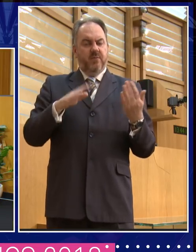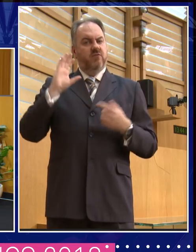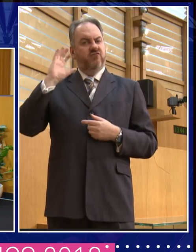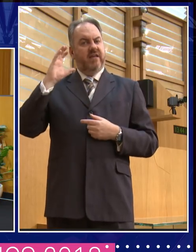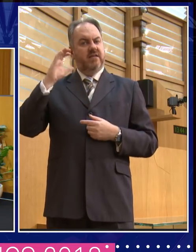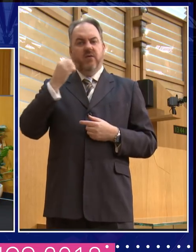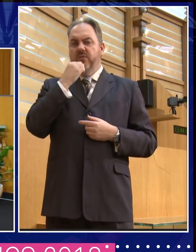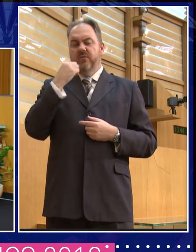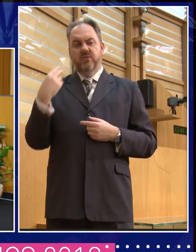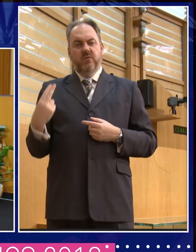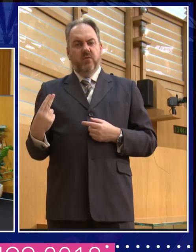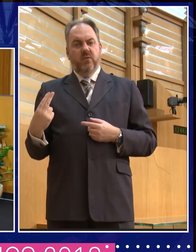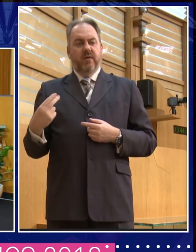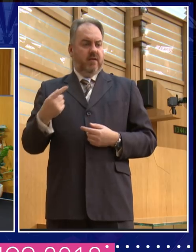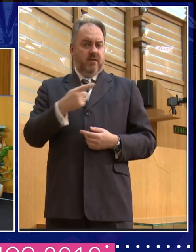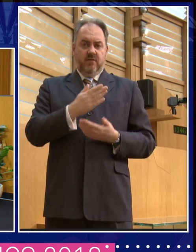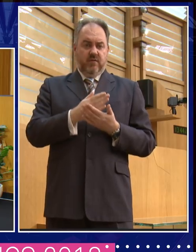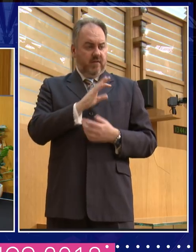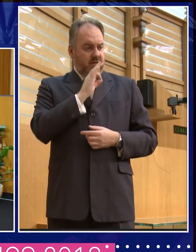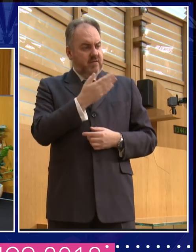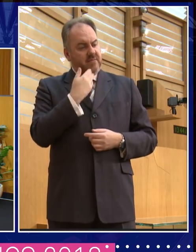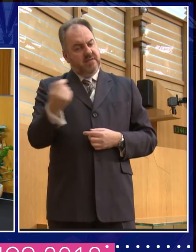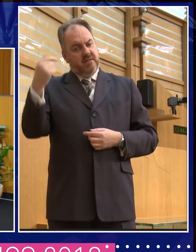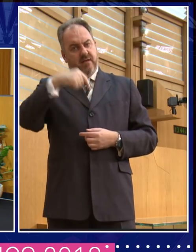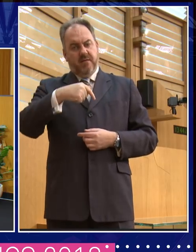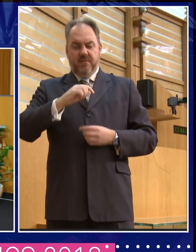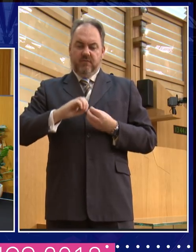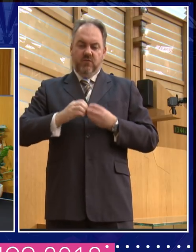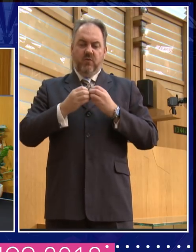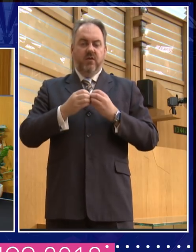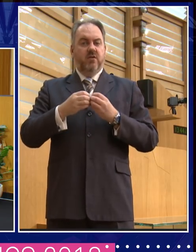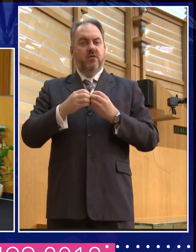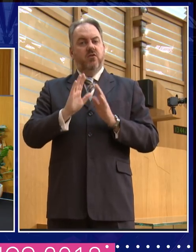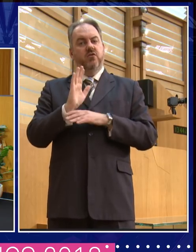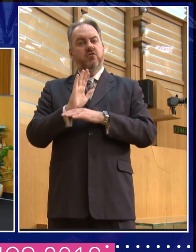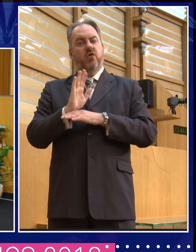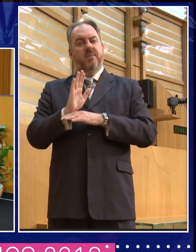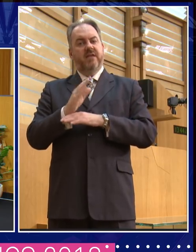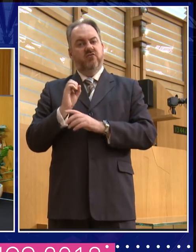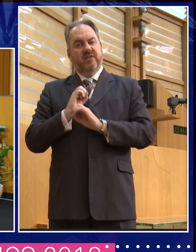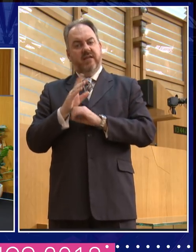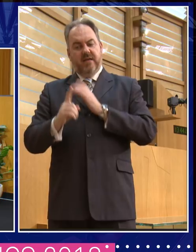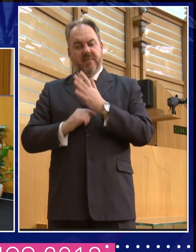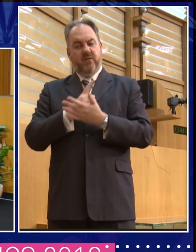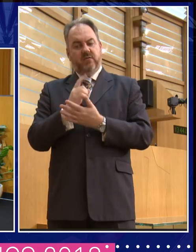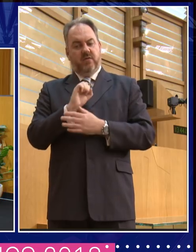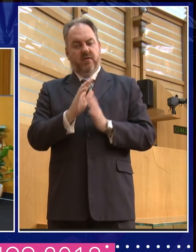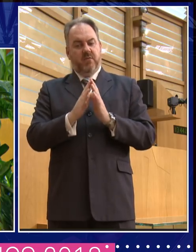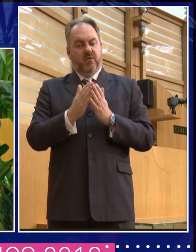a TV documentary and since that launch pad, the learned but very approachable Professor Beard can be seen on TV translating